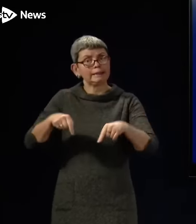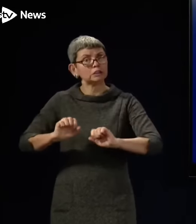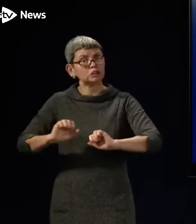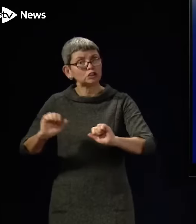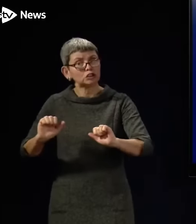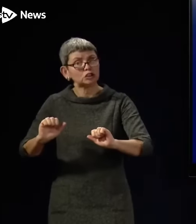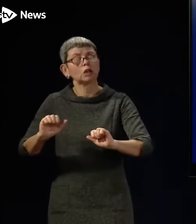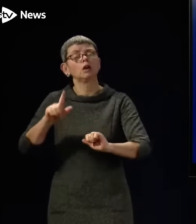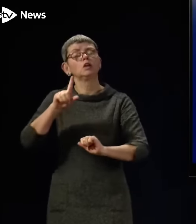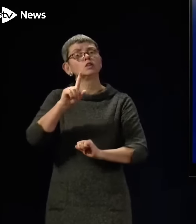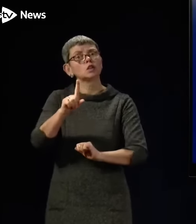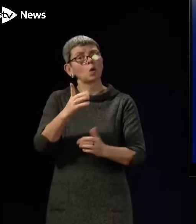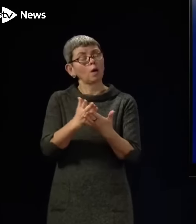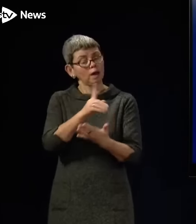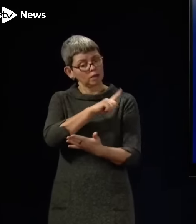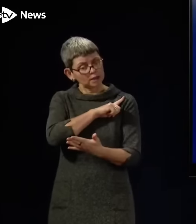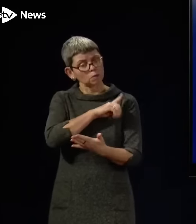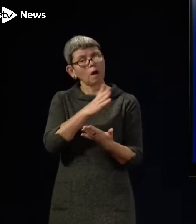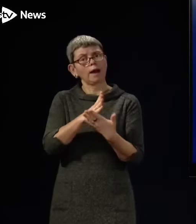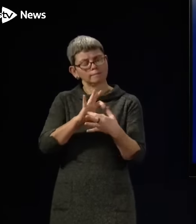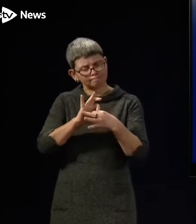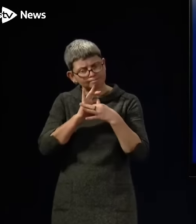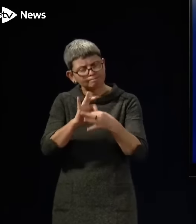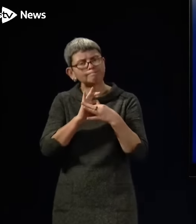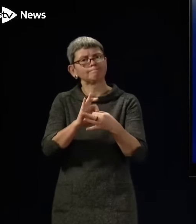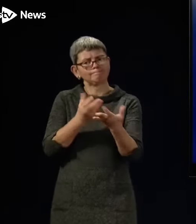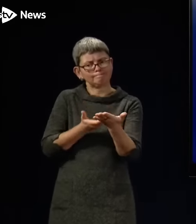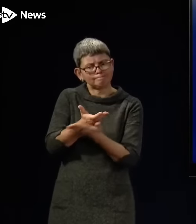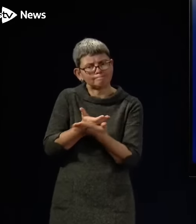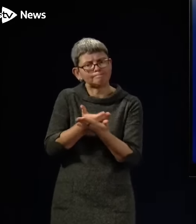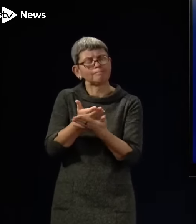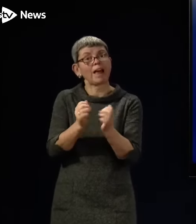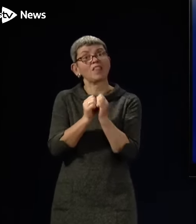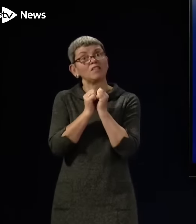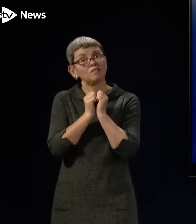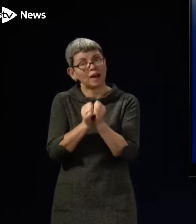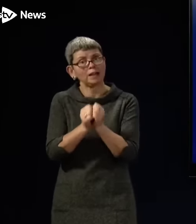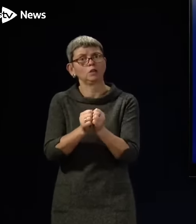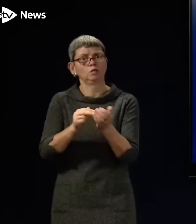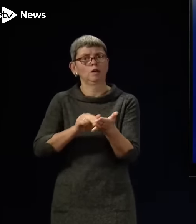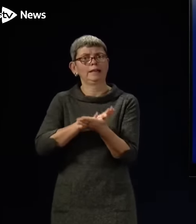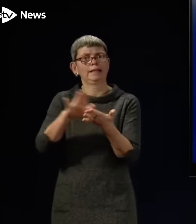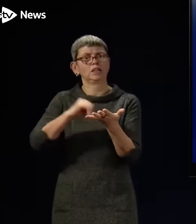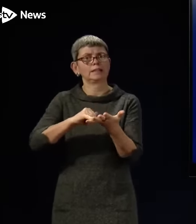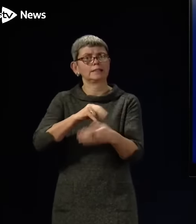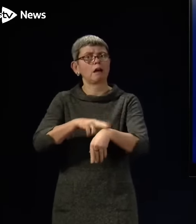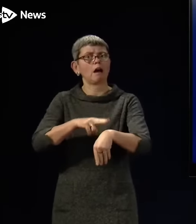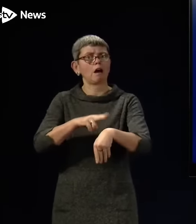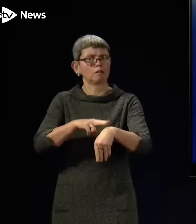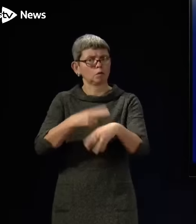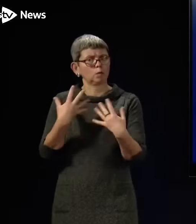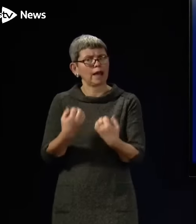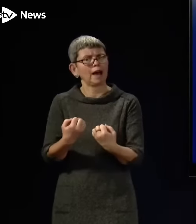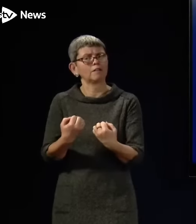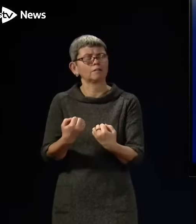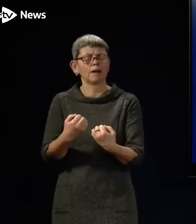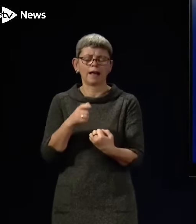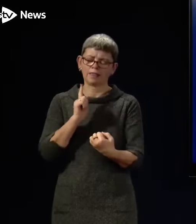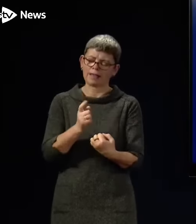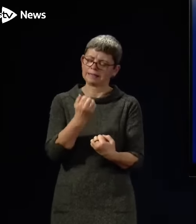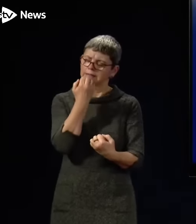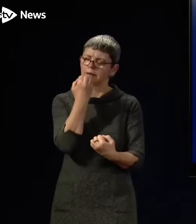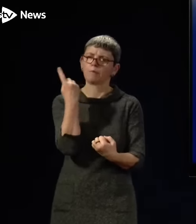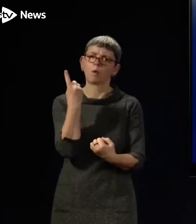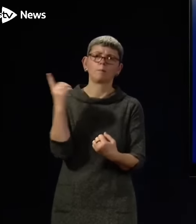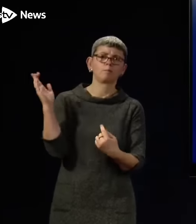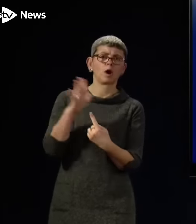to industrial relations and the value we attach to the NHS workforce, so that will continue to be of the utmost priority to me,